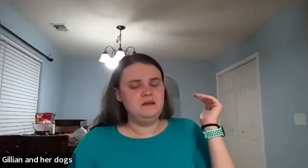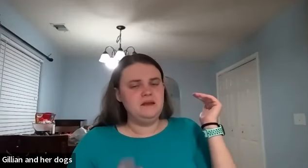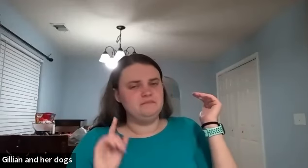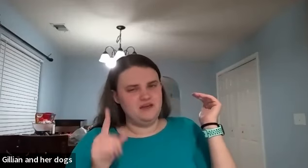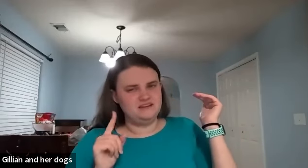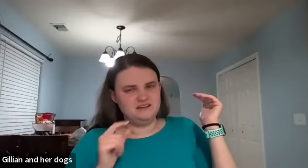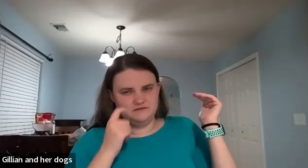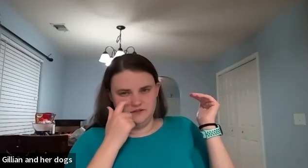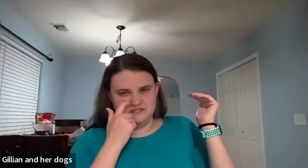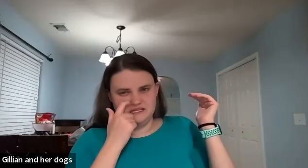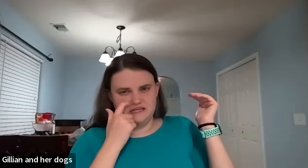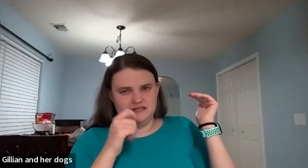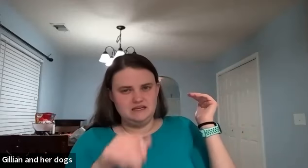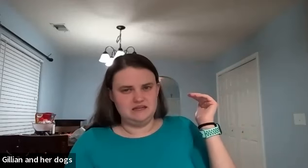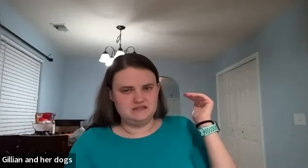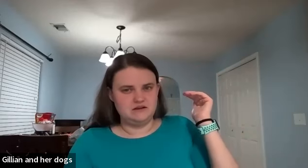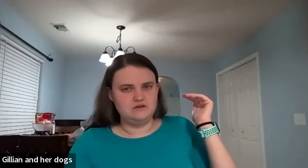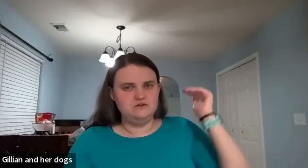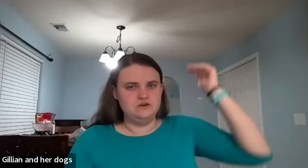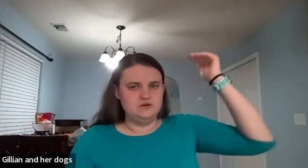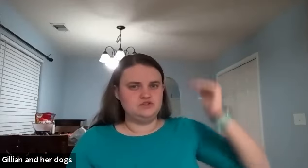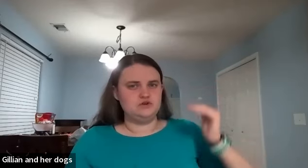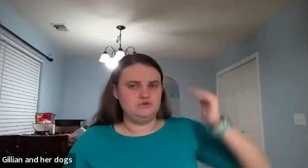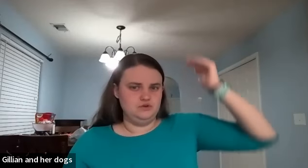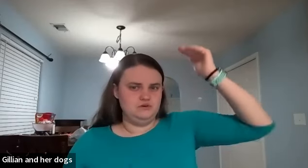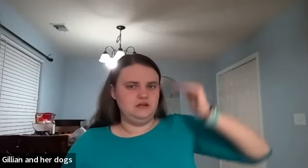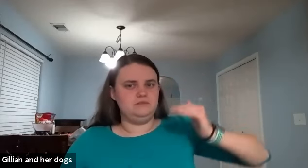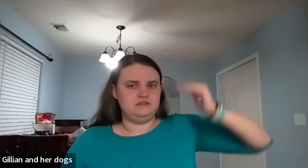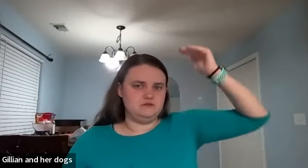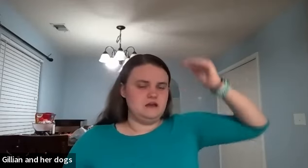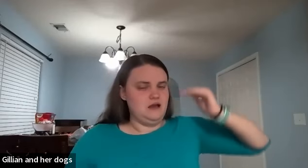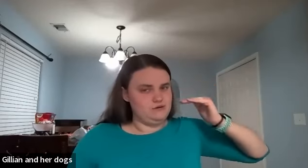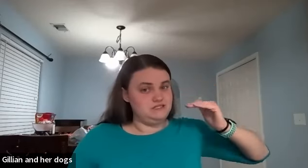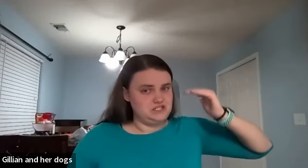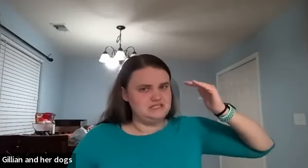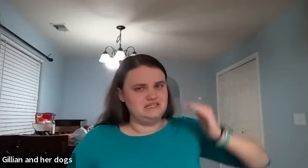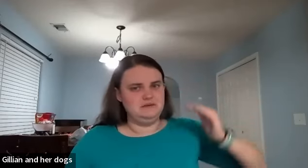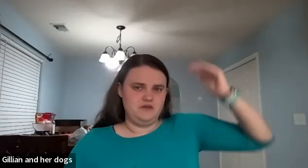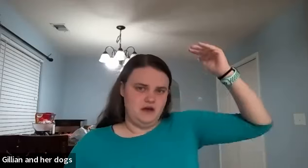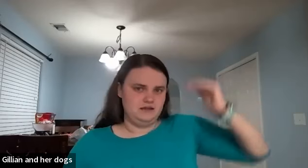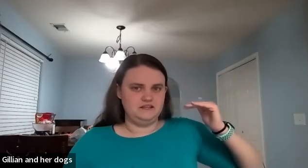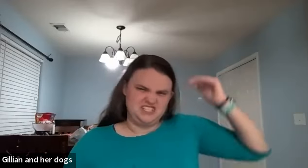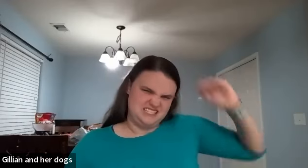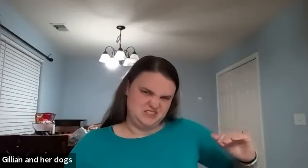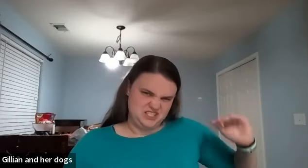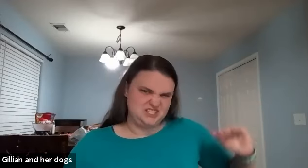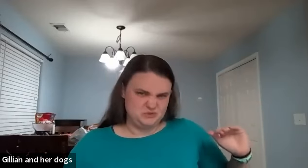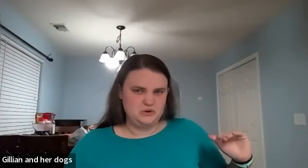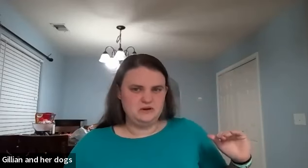but that can get confusing in asl so you keep it's always i always suggest to keep the height like she's short